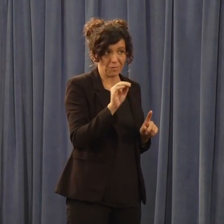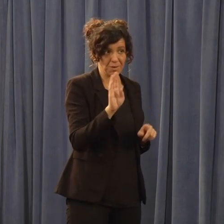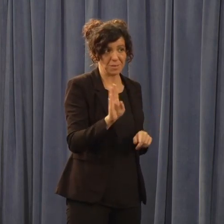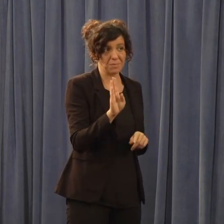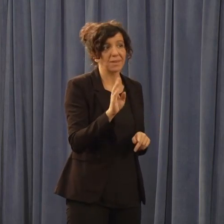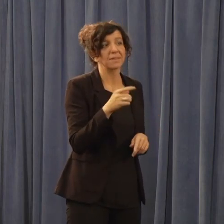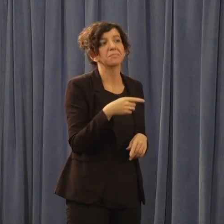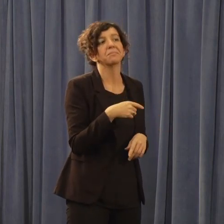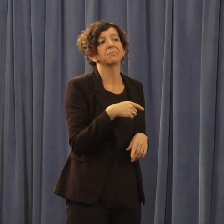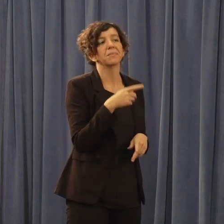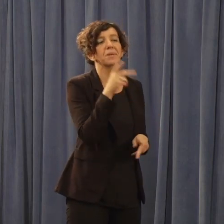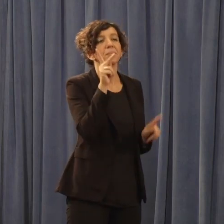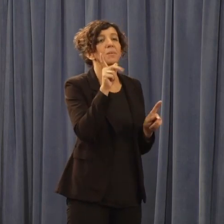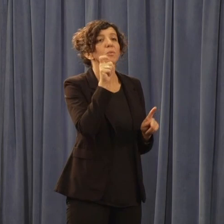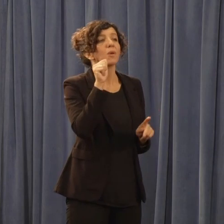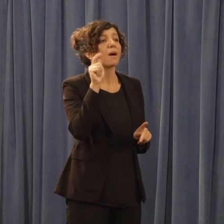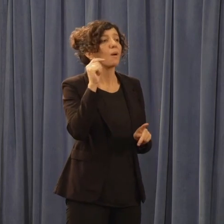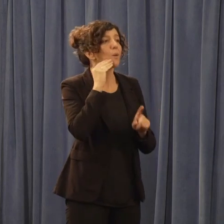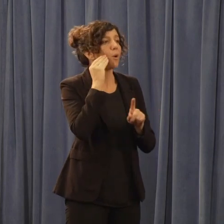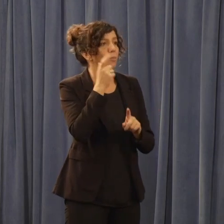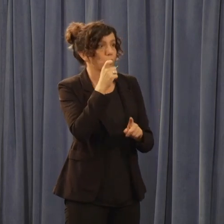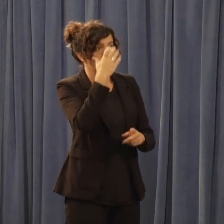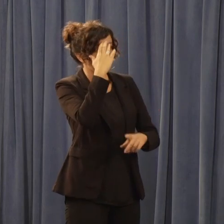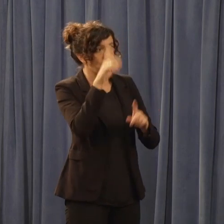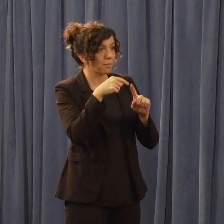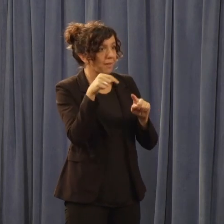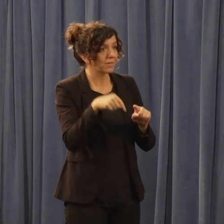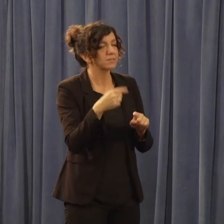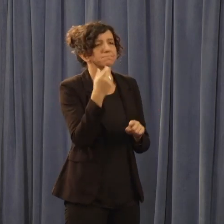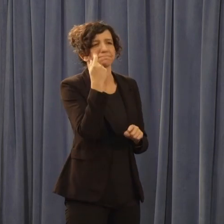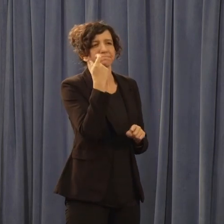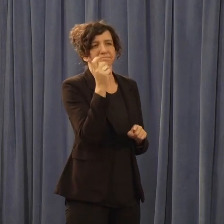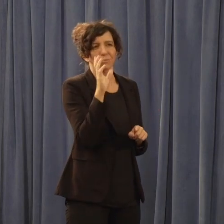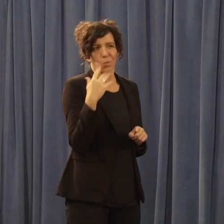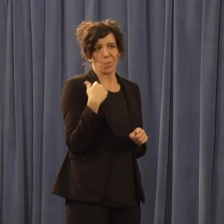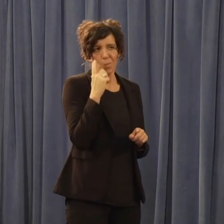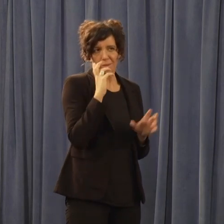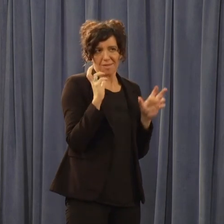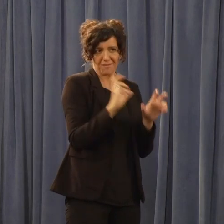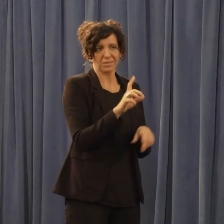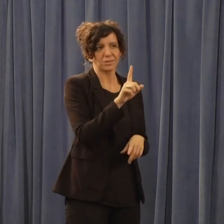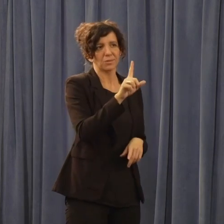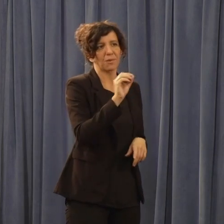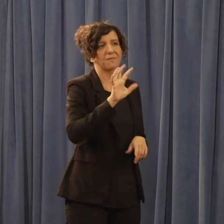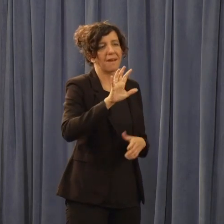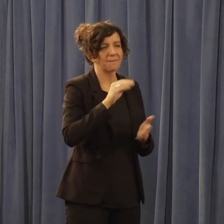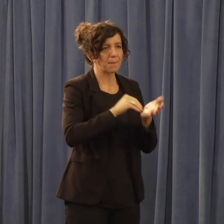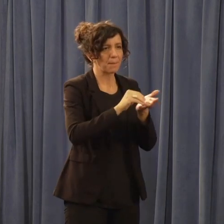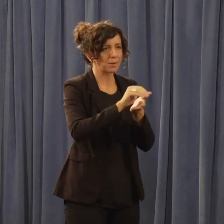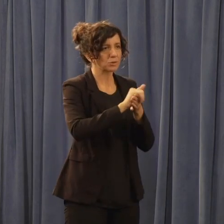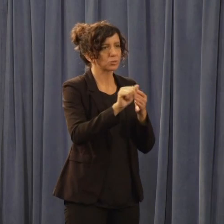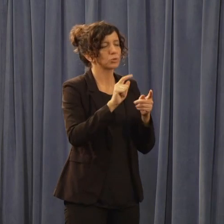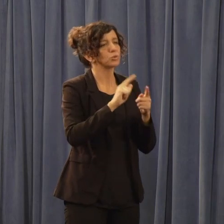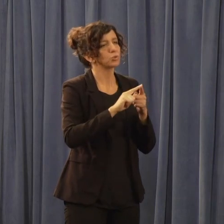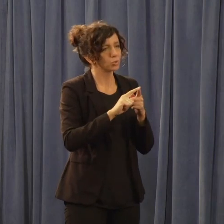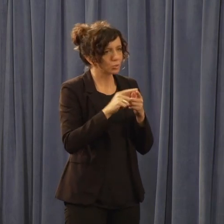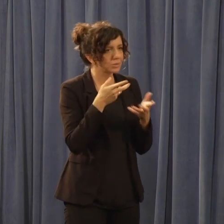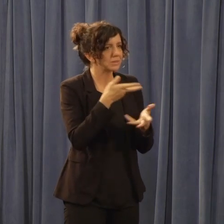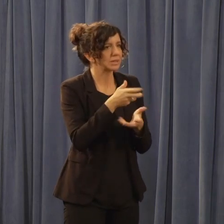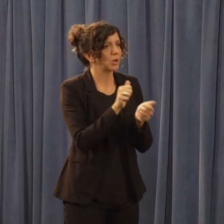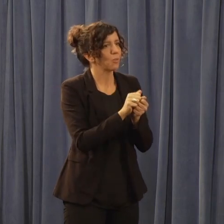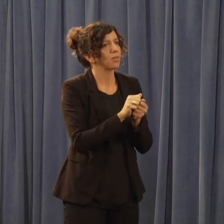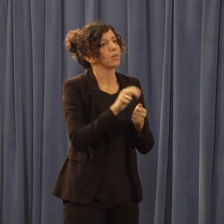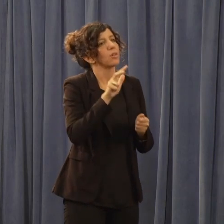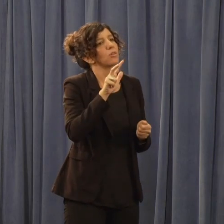watching at home that are impacted by this. We are going to invest $105 million to deal with $340 B clinics' loss